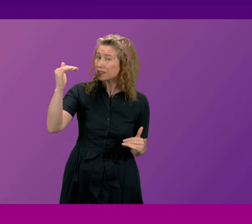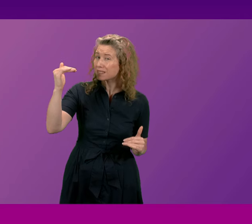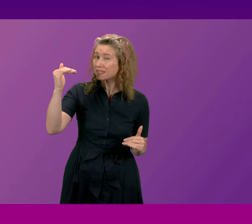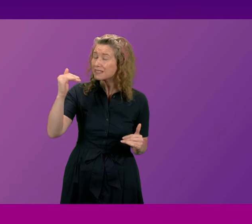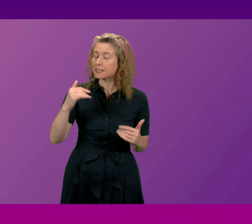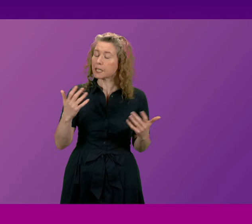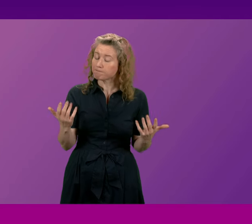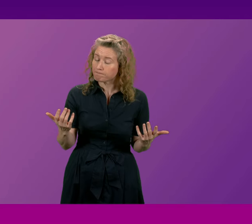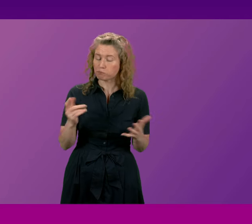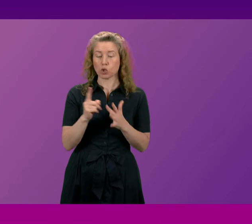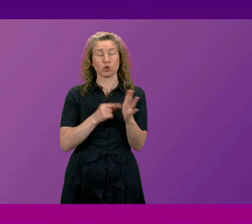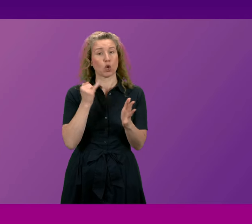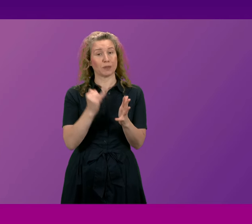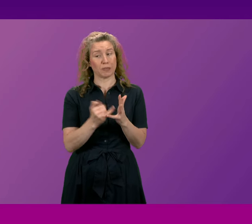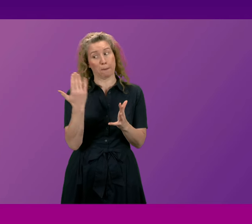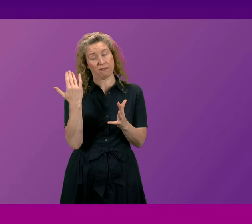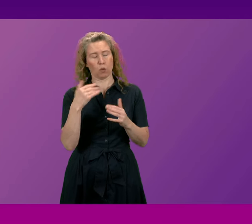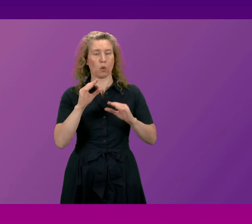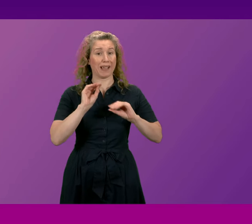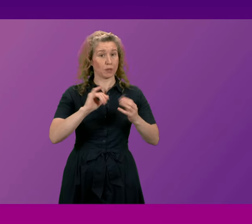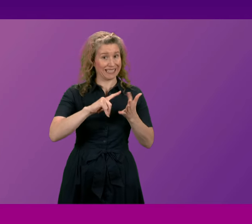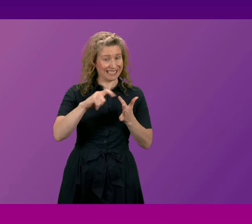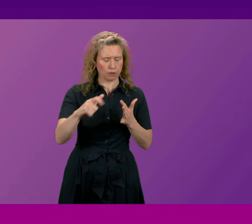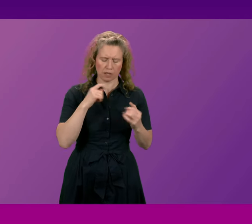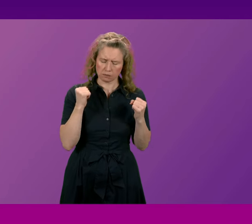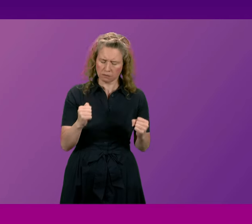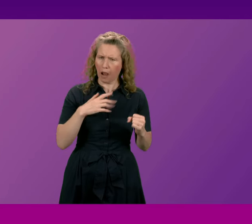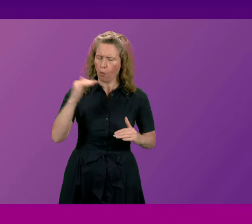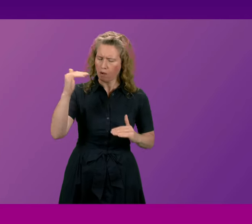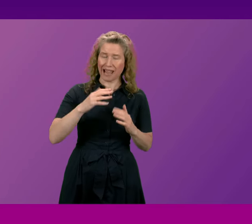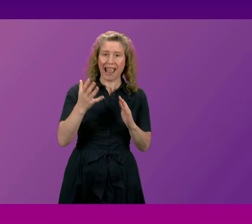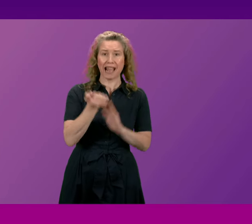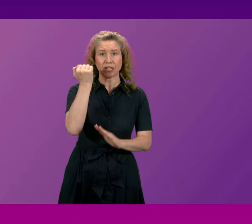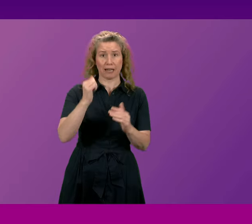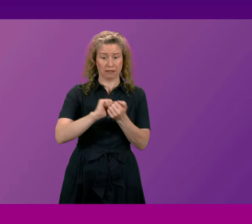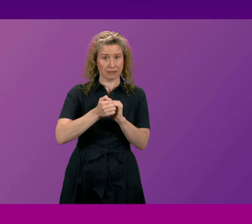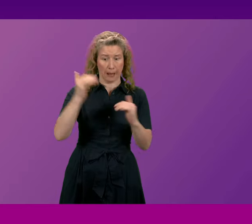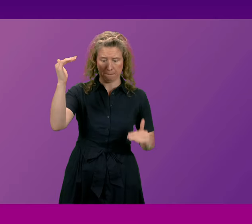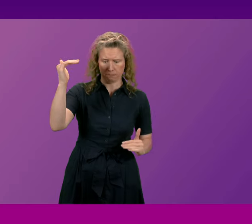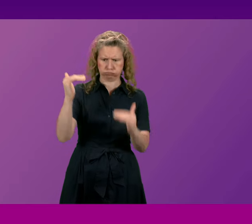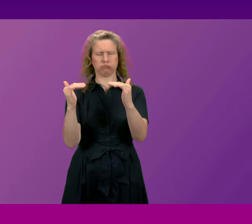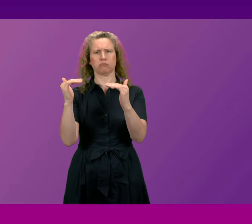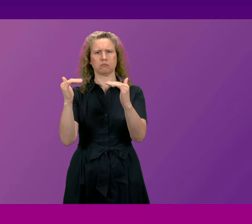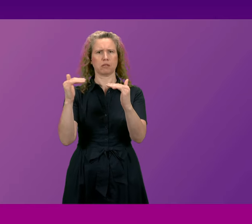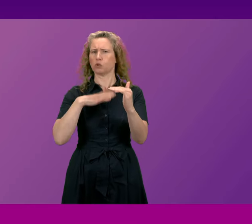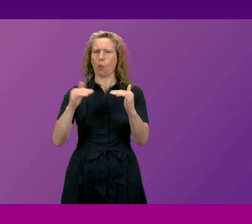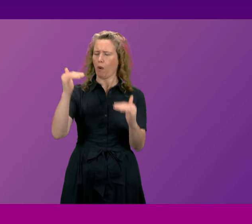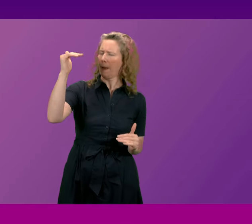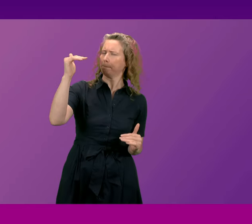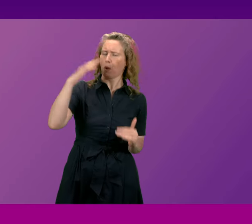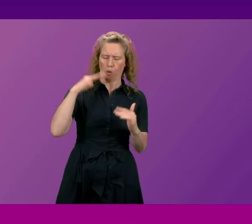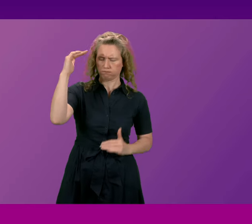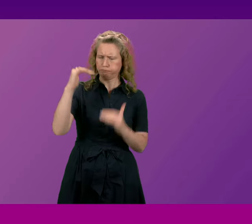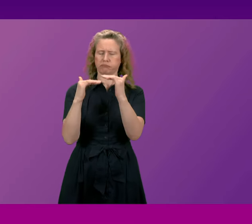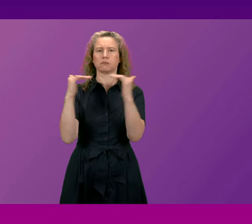ever. John Swinney, the Education Secretary, vowed to eradicate the attainment gap completely. Yet John